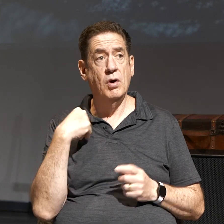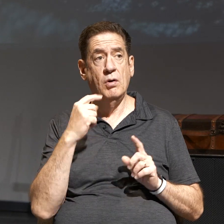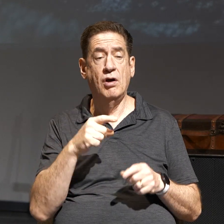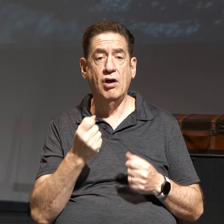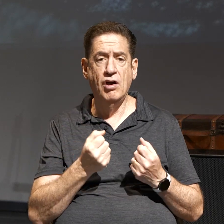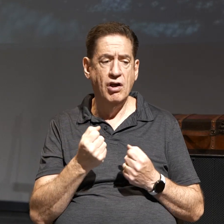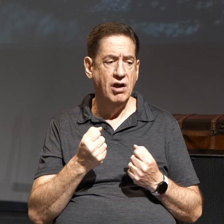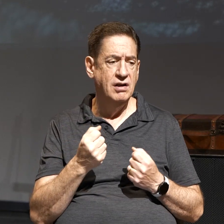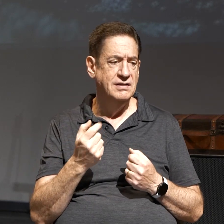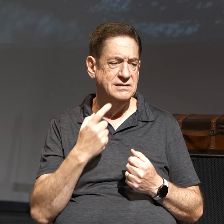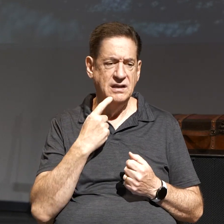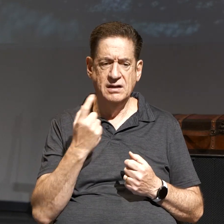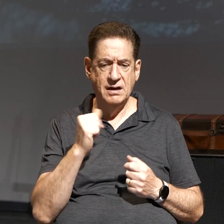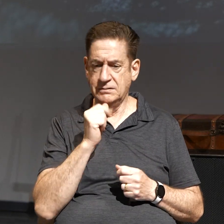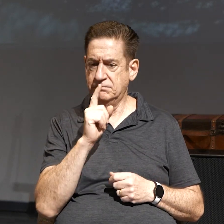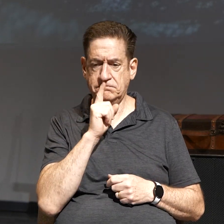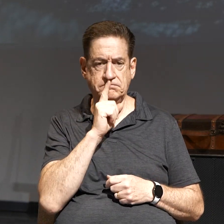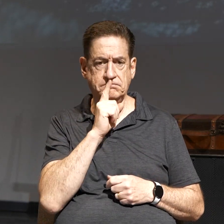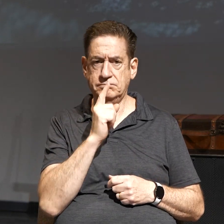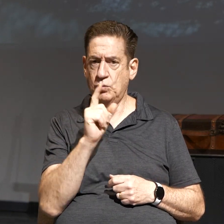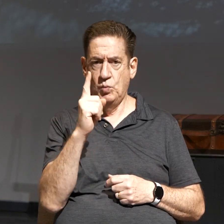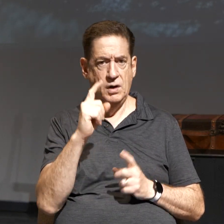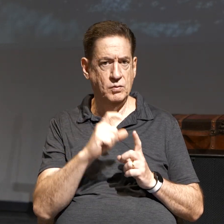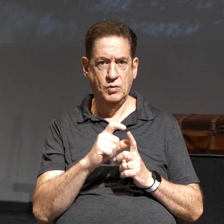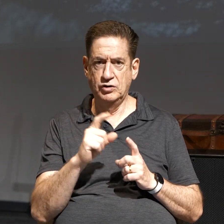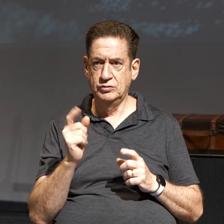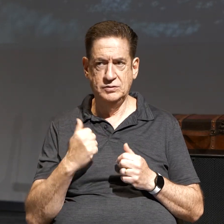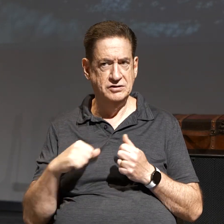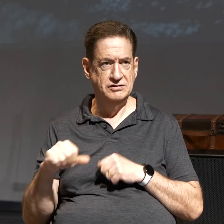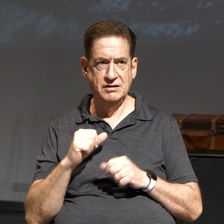to Prescott, and we don't even say a word to each other. We just kind of go all the way up there.